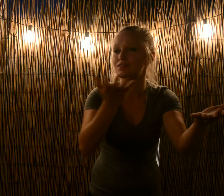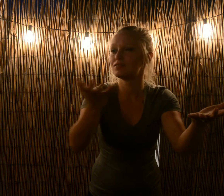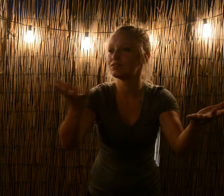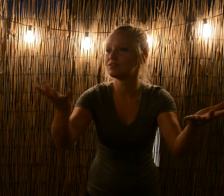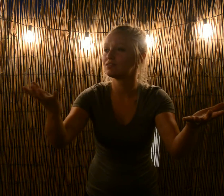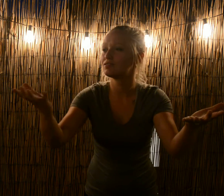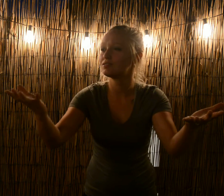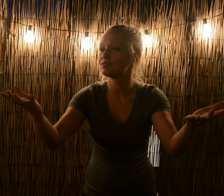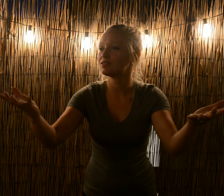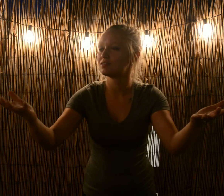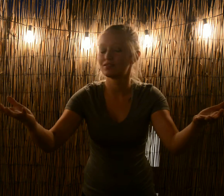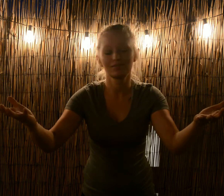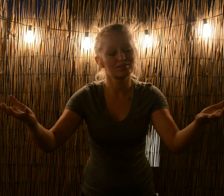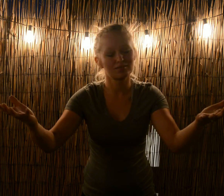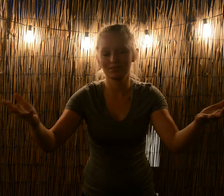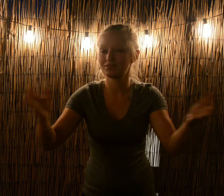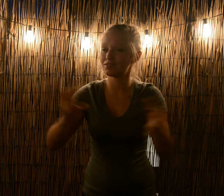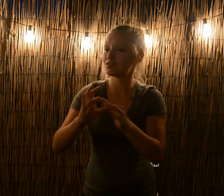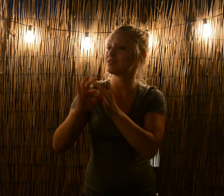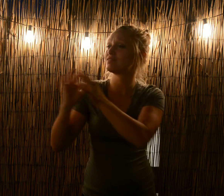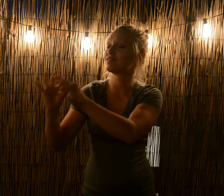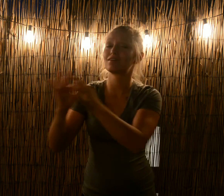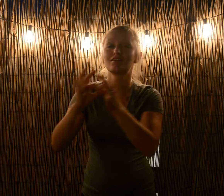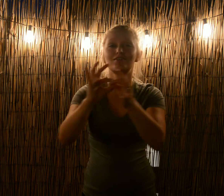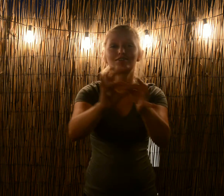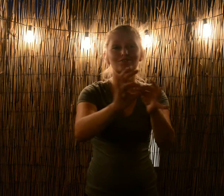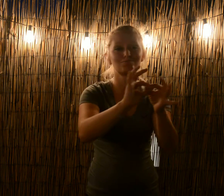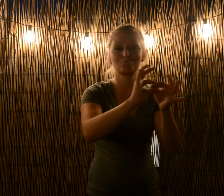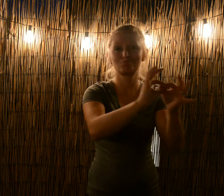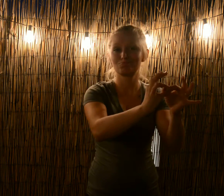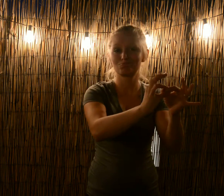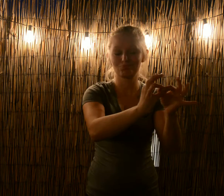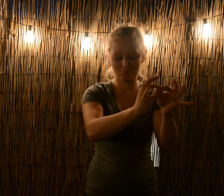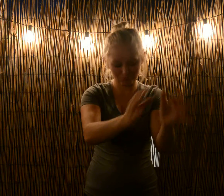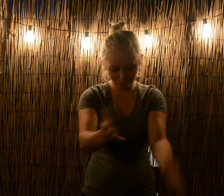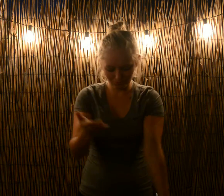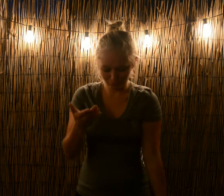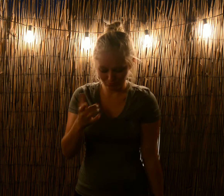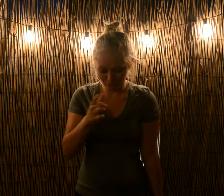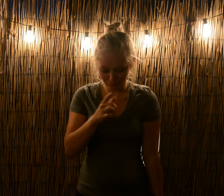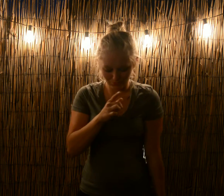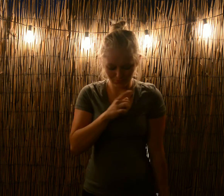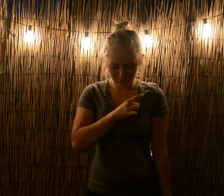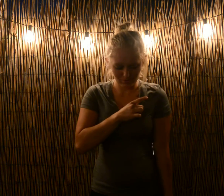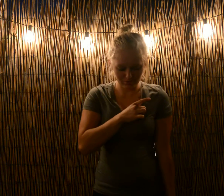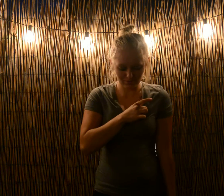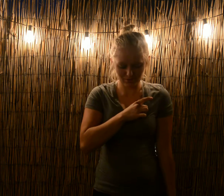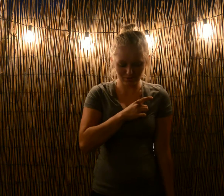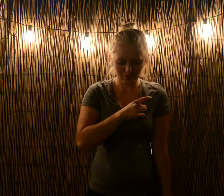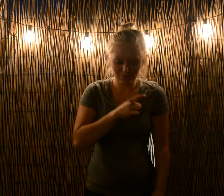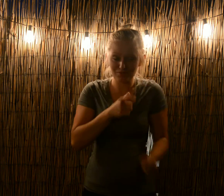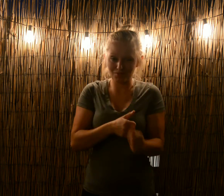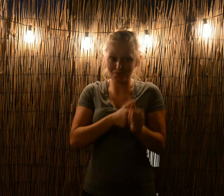beyond the hike of time I won't just conform